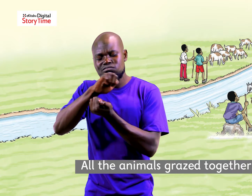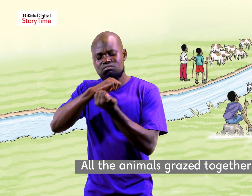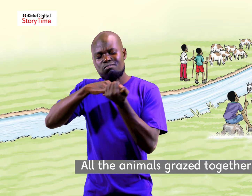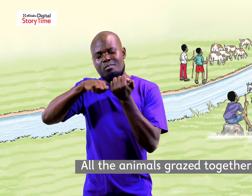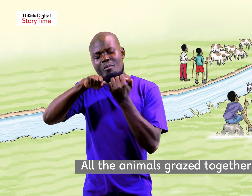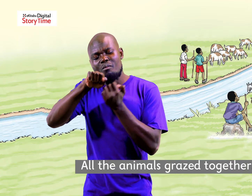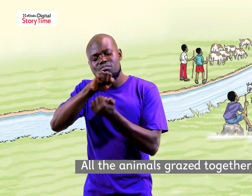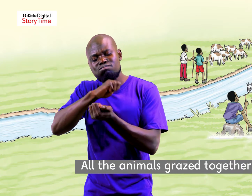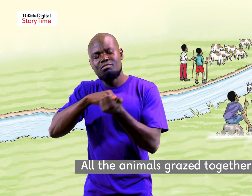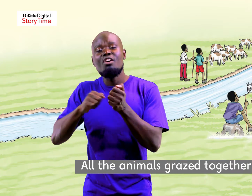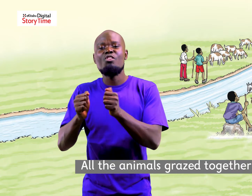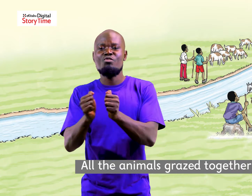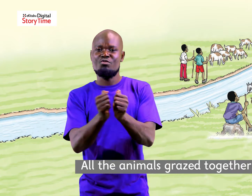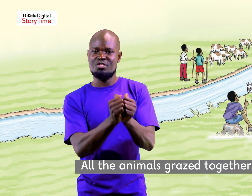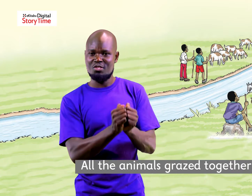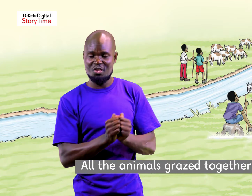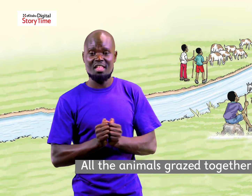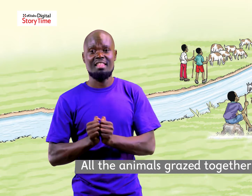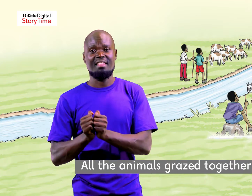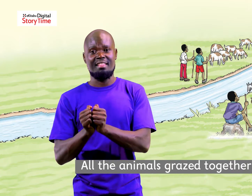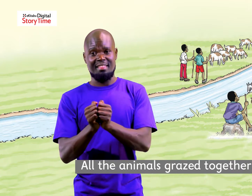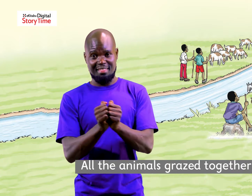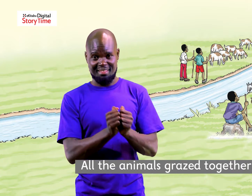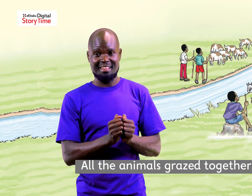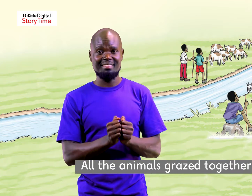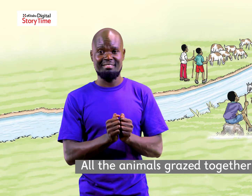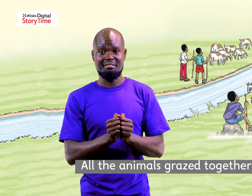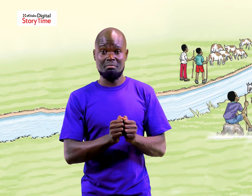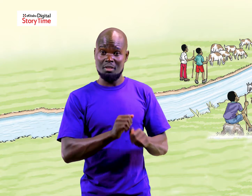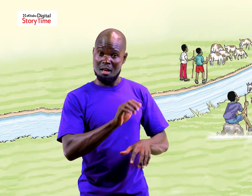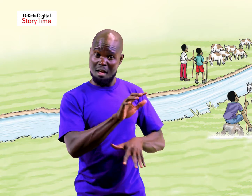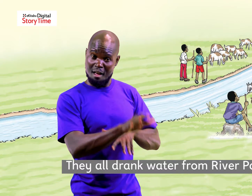all the animals grazed together